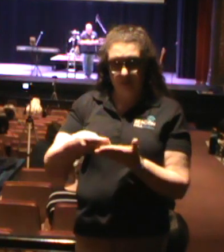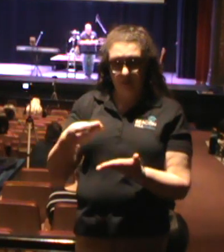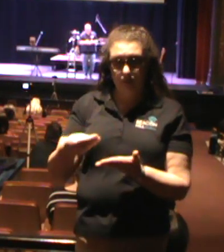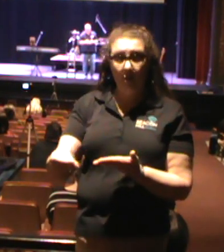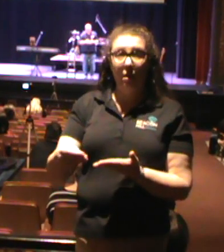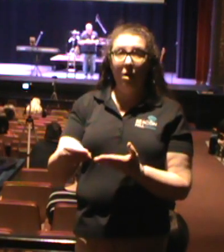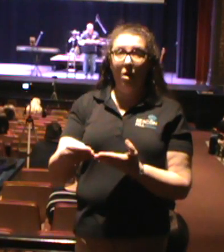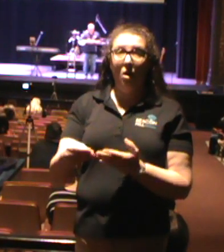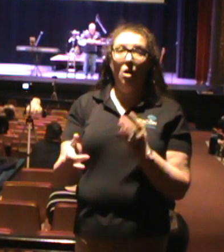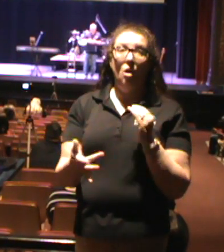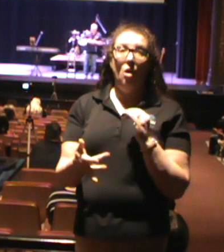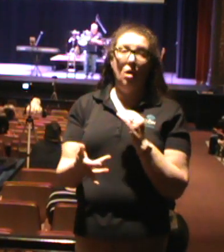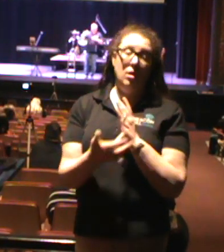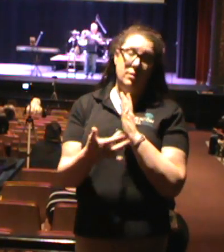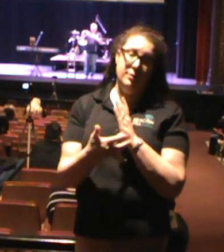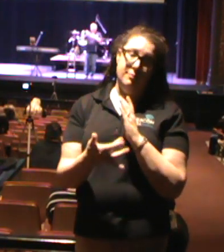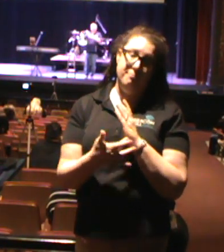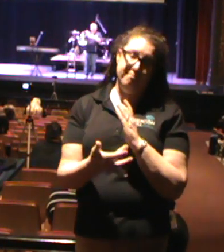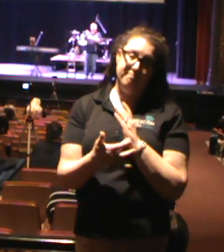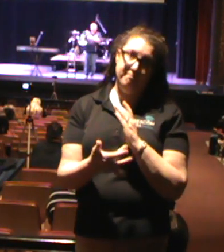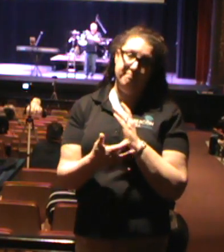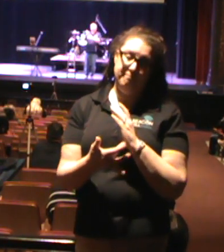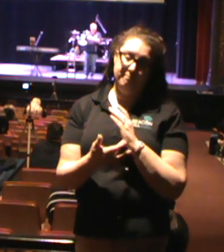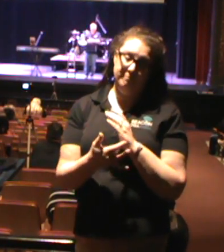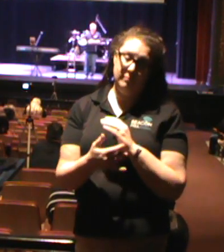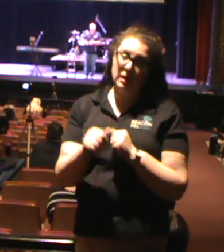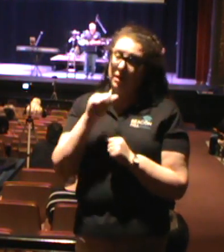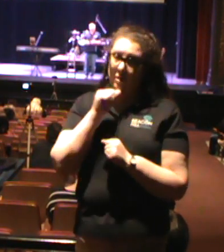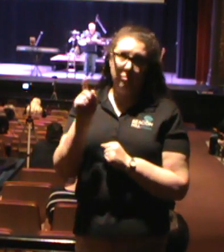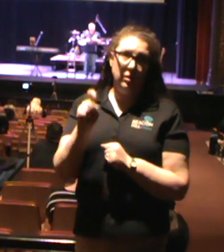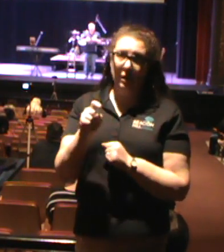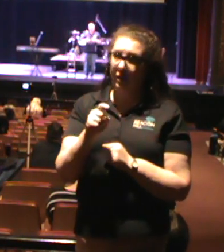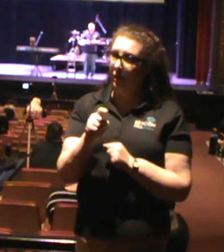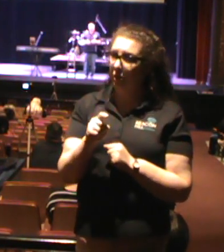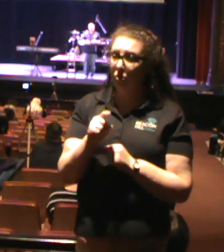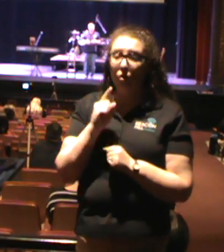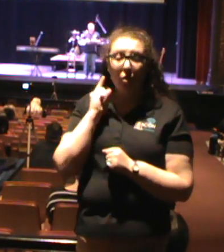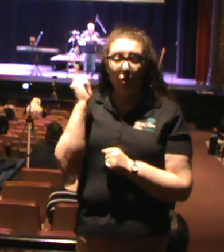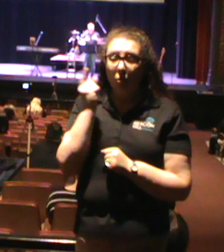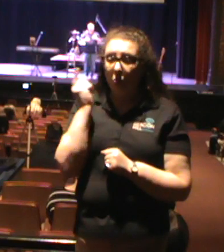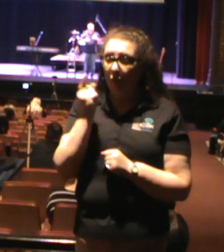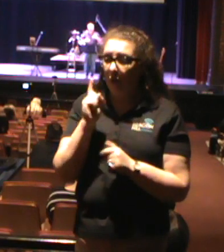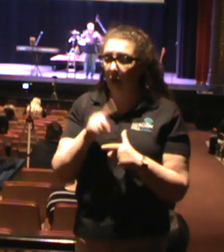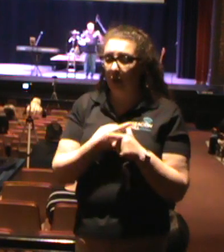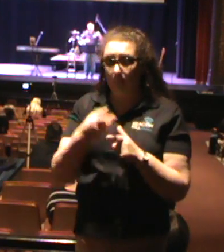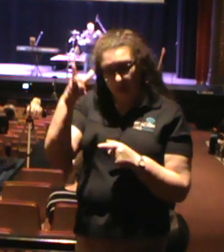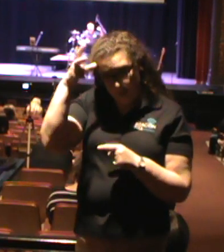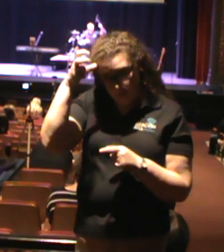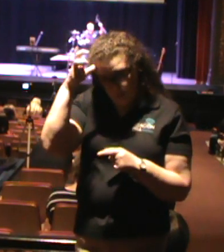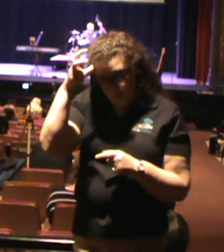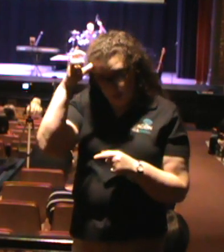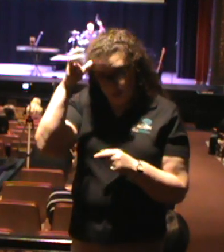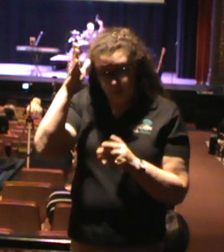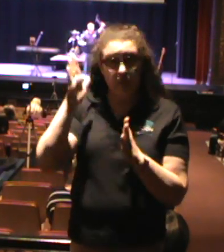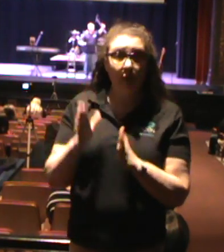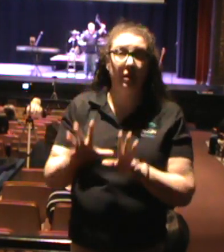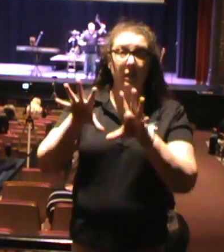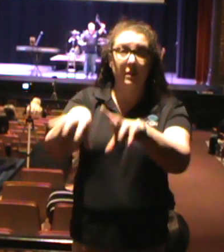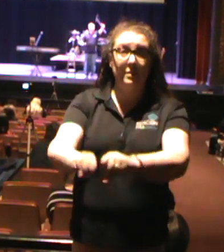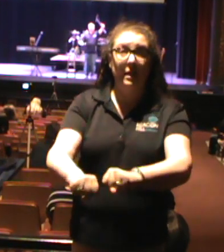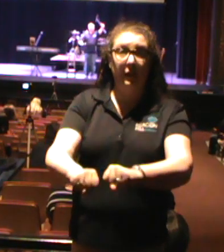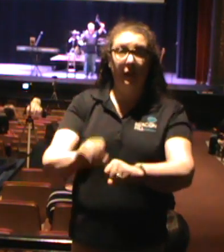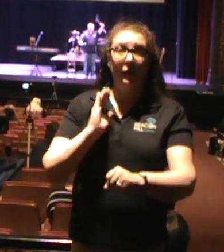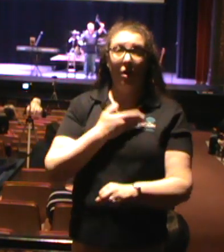Internet. We no longer have to worry about Satan attacking our kids out in the